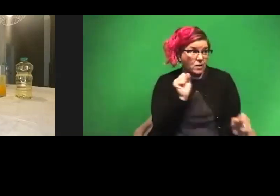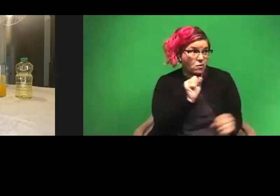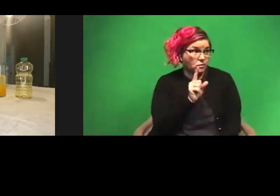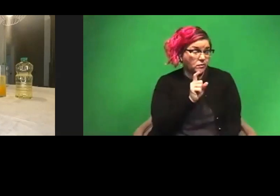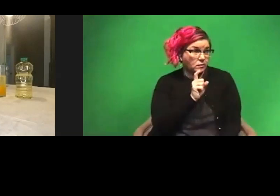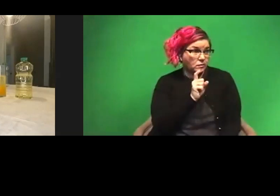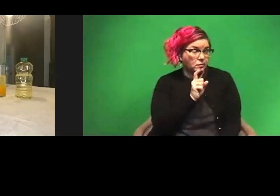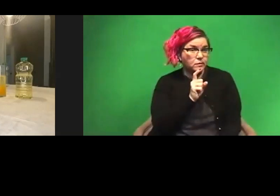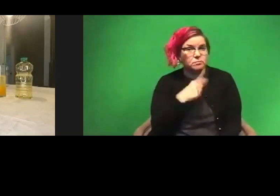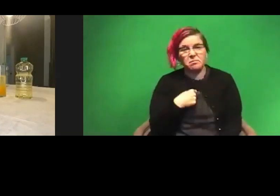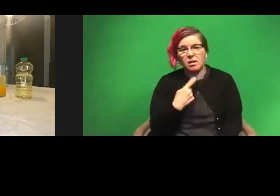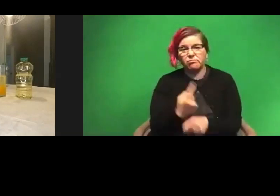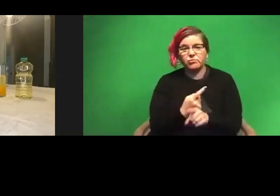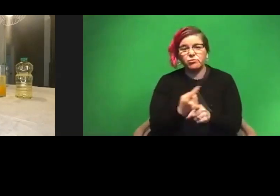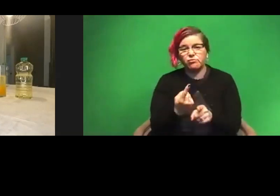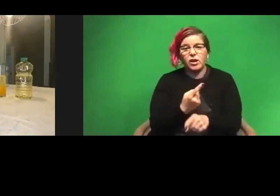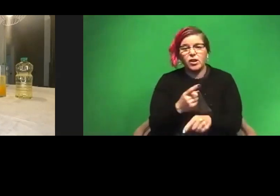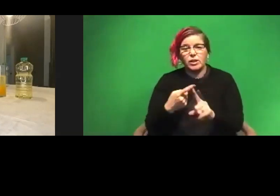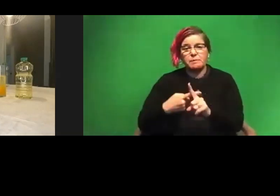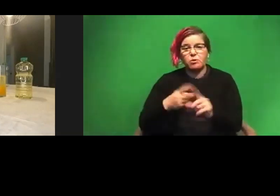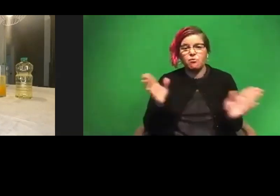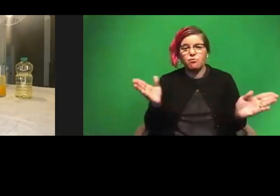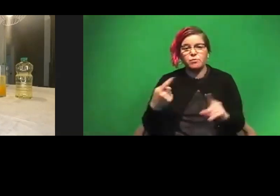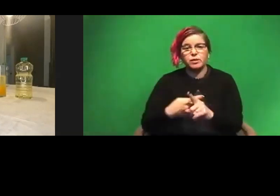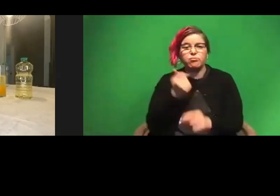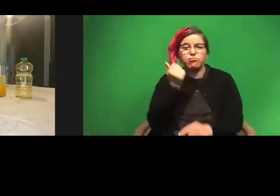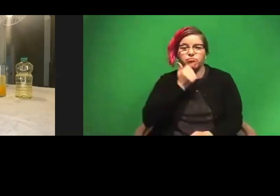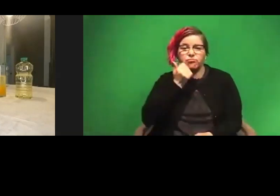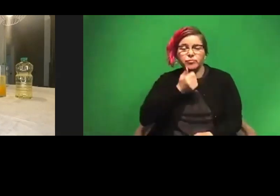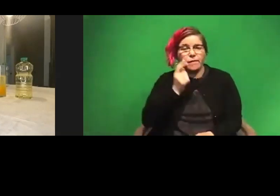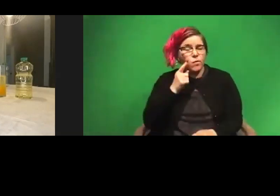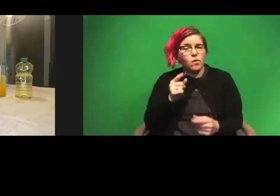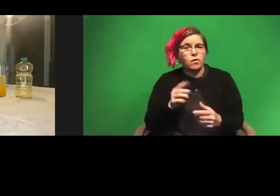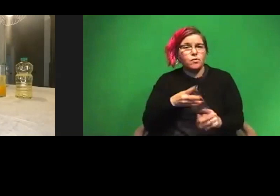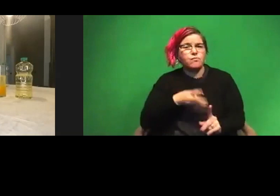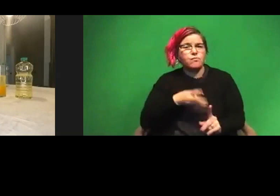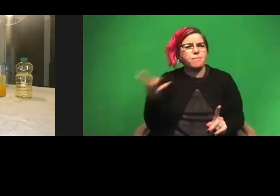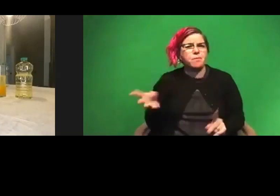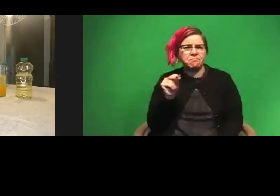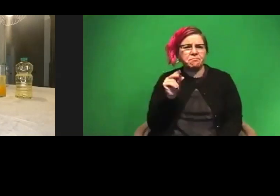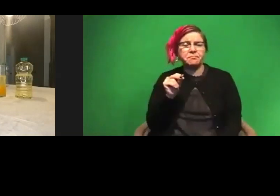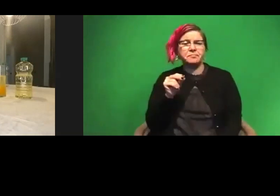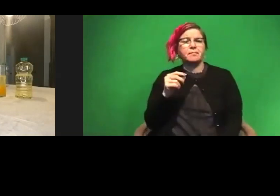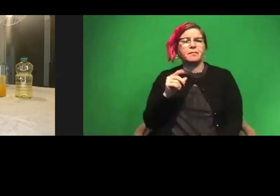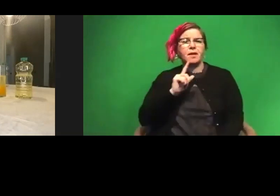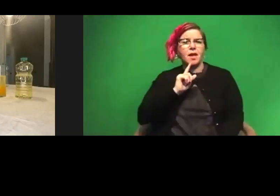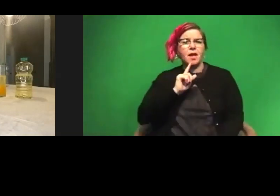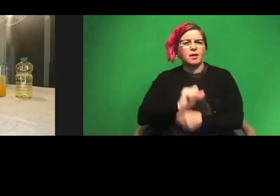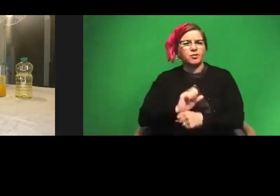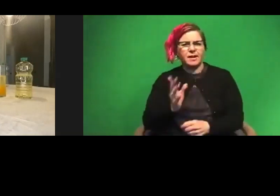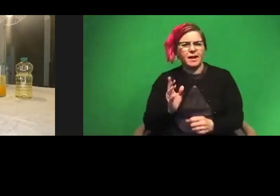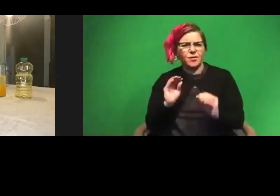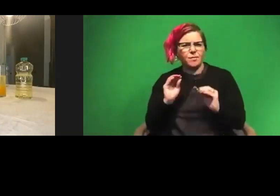I just use room temperature vinegar for the rainbow volcano. So, it, no, I, I actually never put vinegar in the